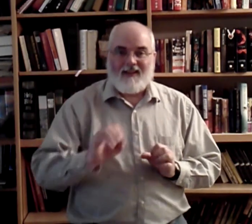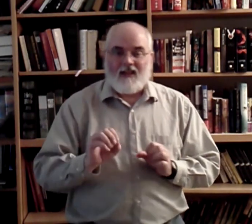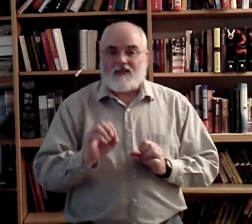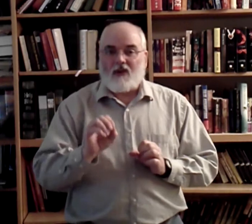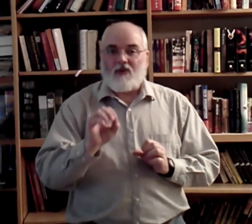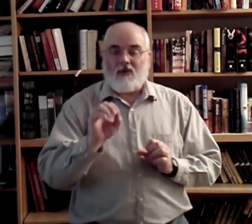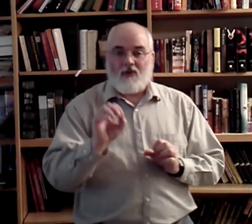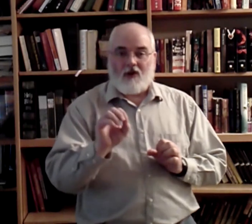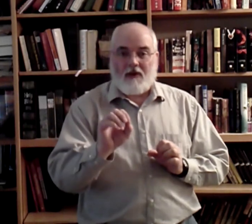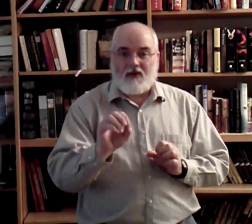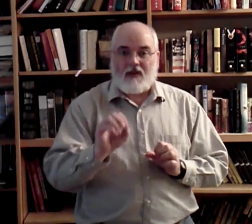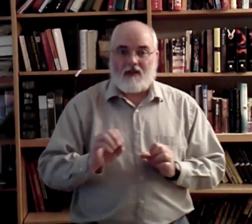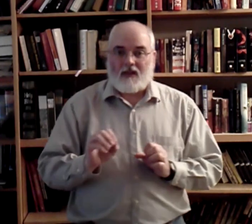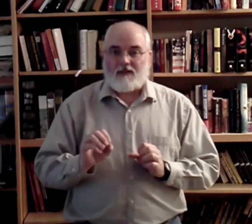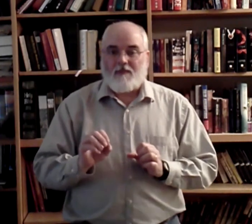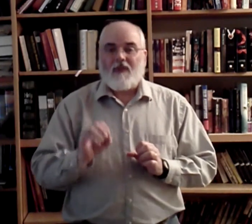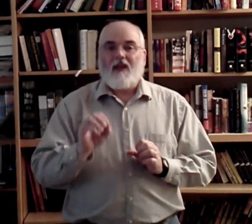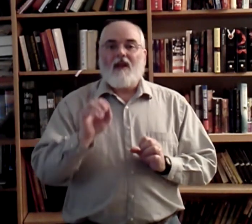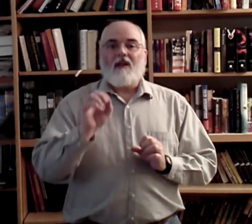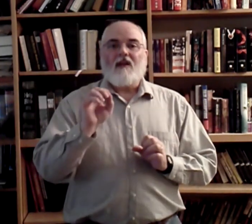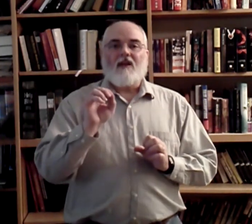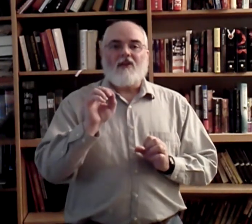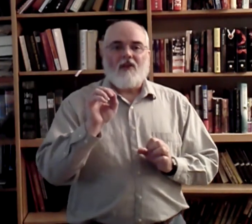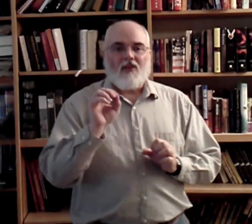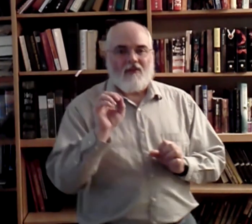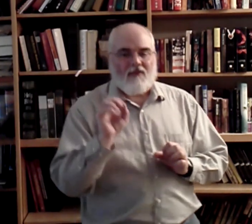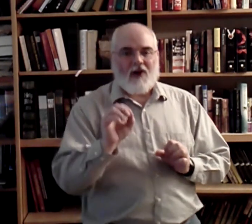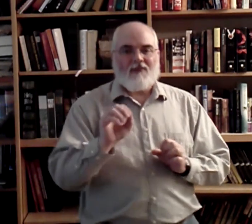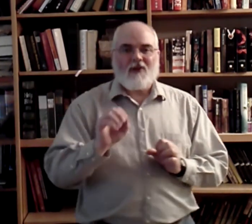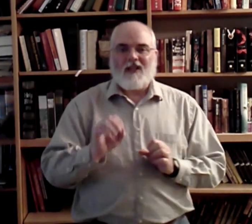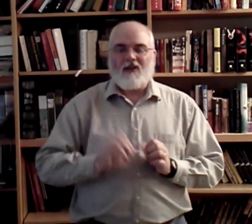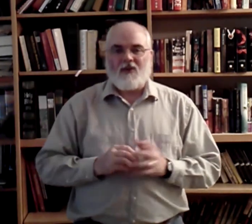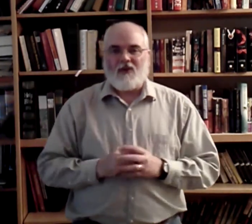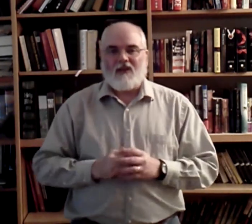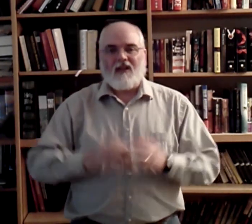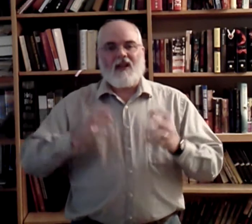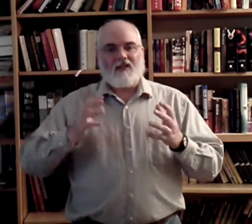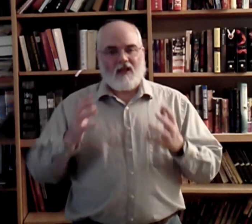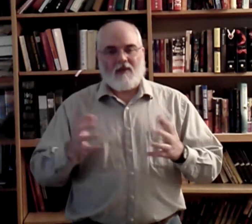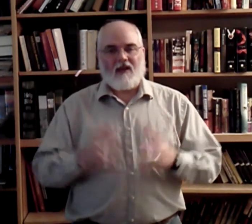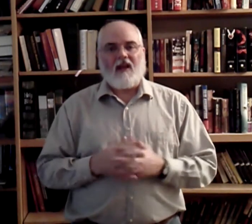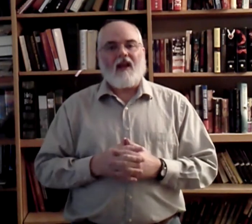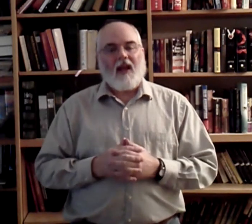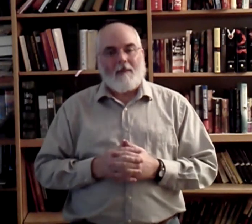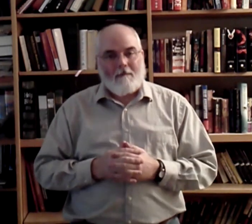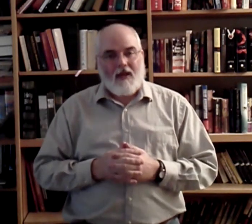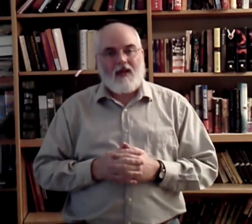So, you're going to be good at this. The very first thing you do is come in and be